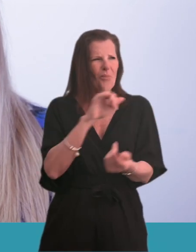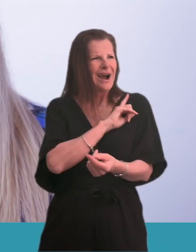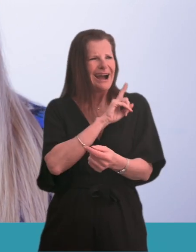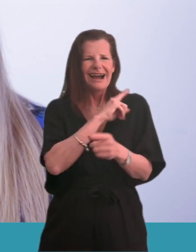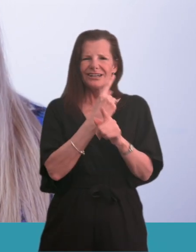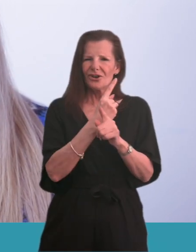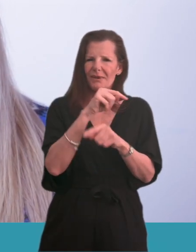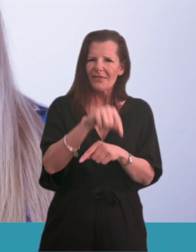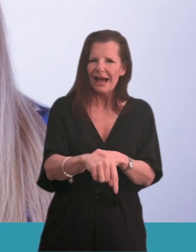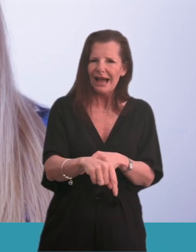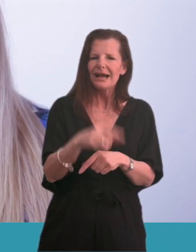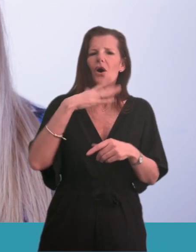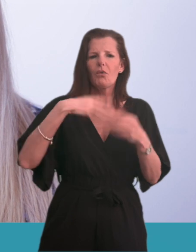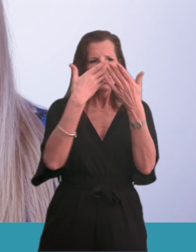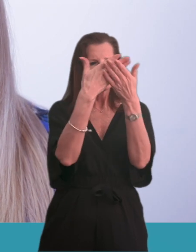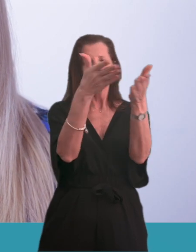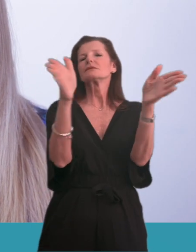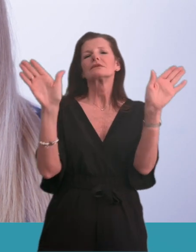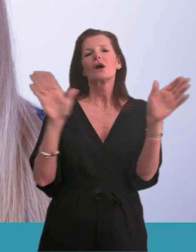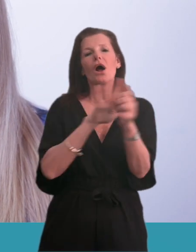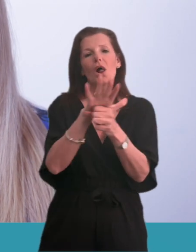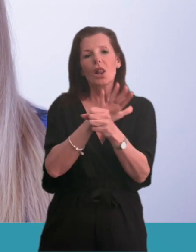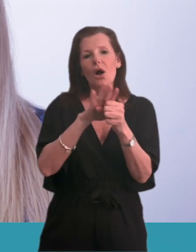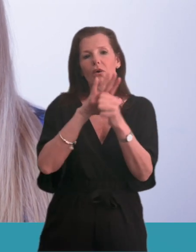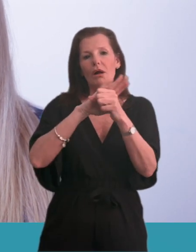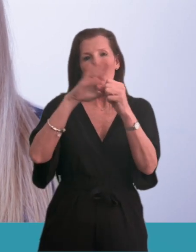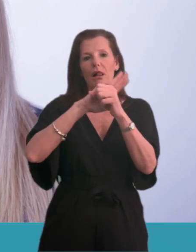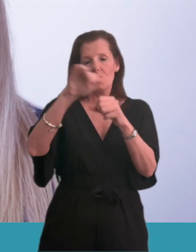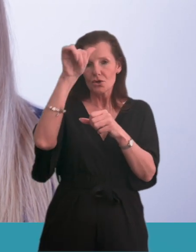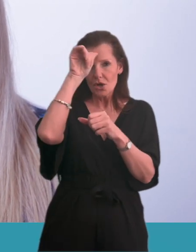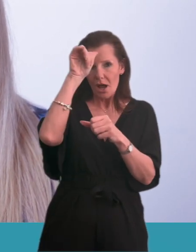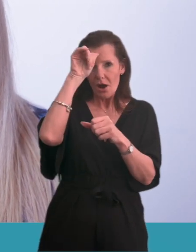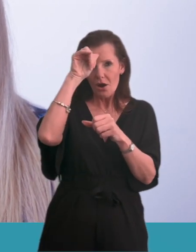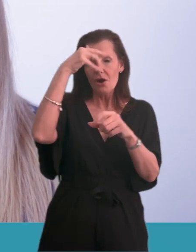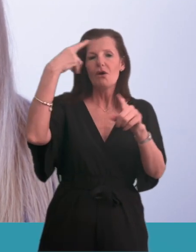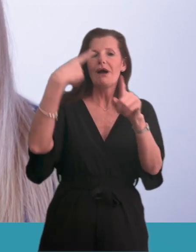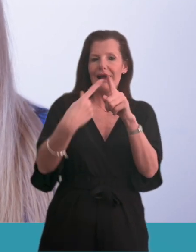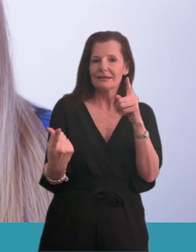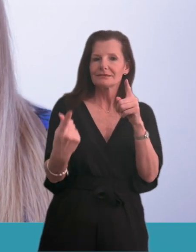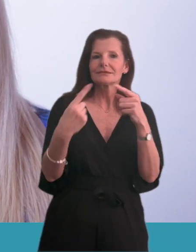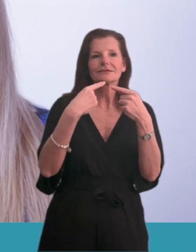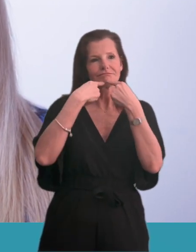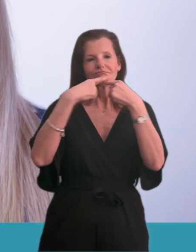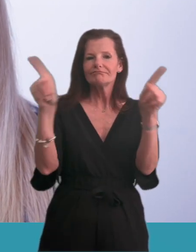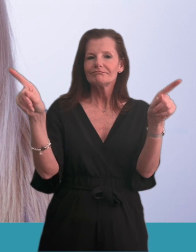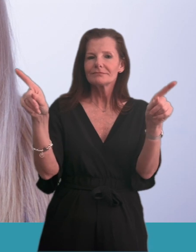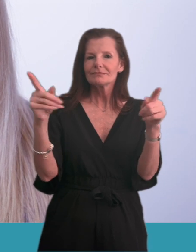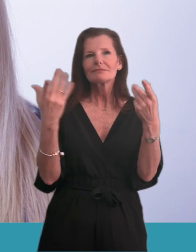this? We want to make sure local people are aware and informed about our proposals. Suggestions for how things could look in the